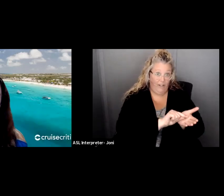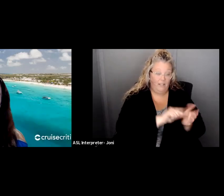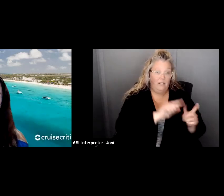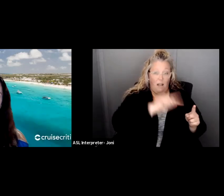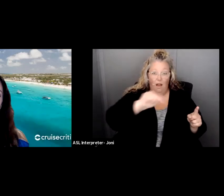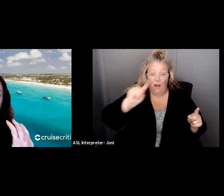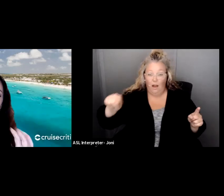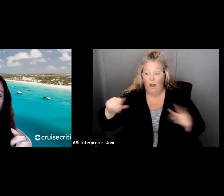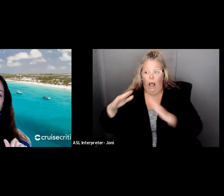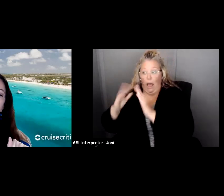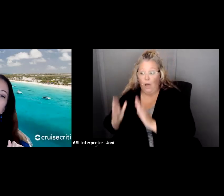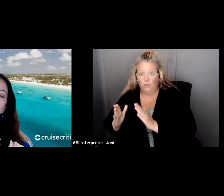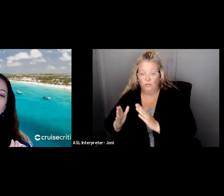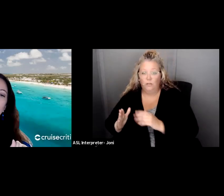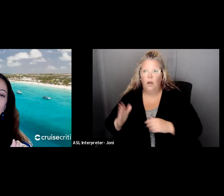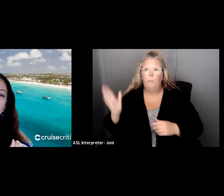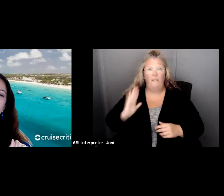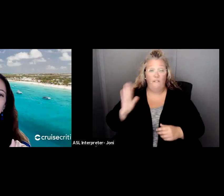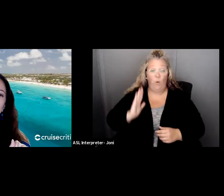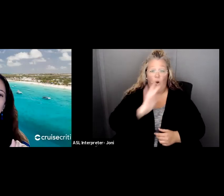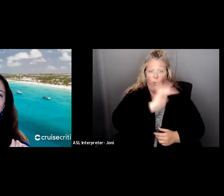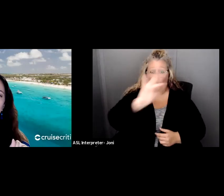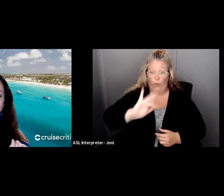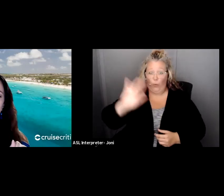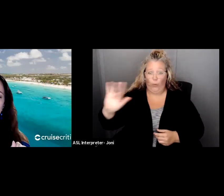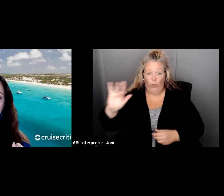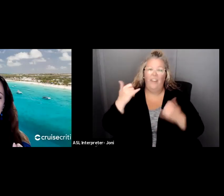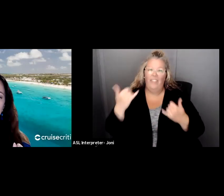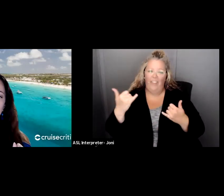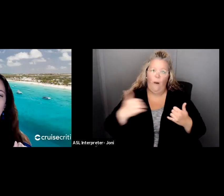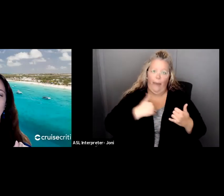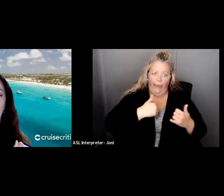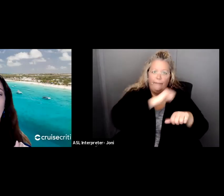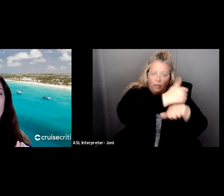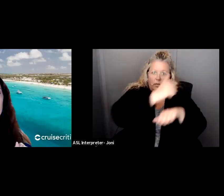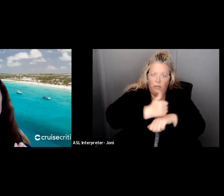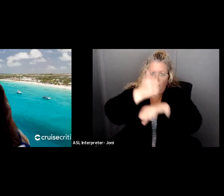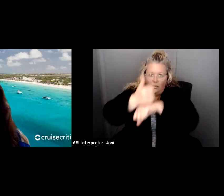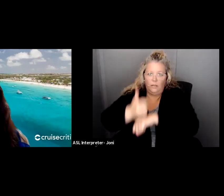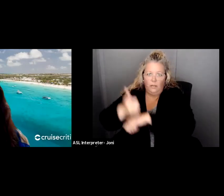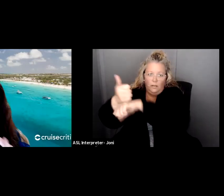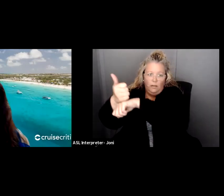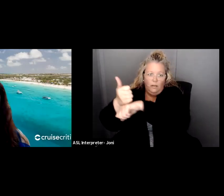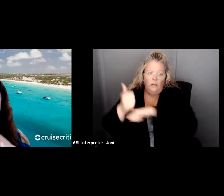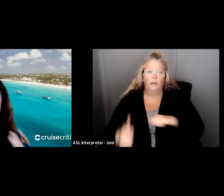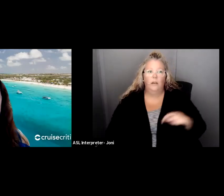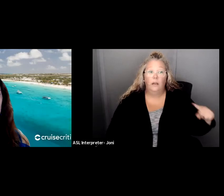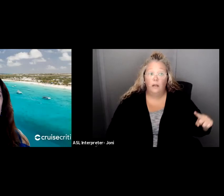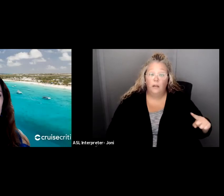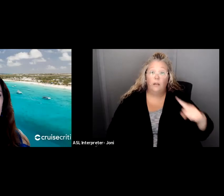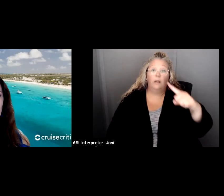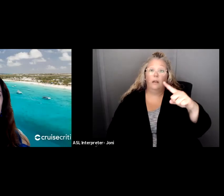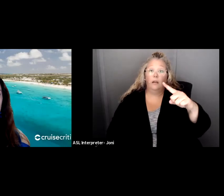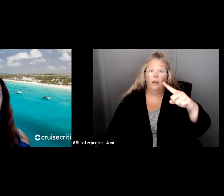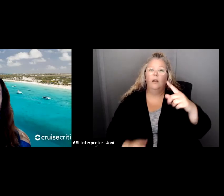in that line. The zigzag line, where it, you know, points down and points up, there are actually parts of the house